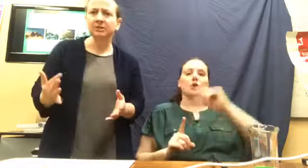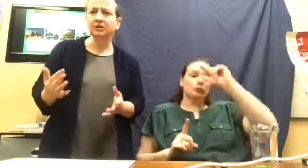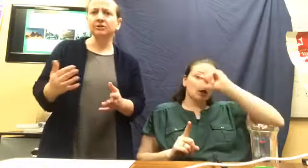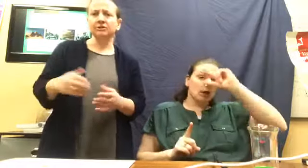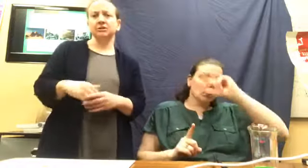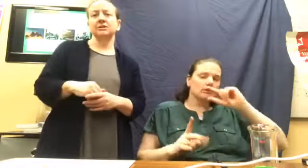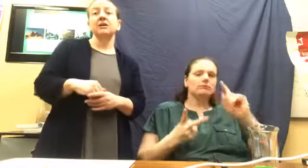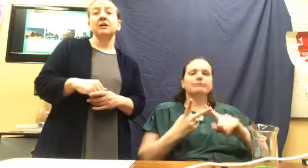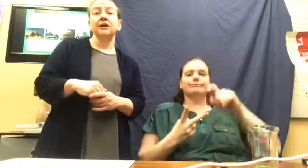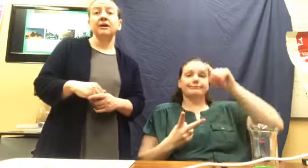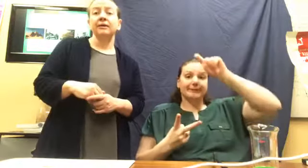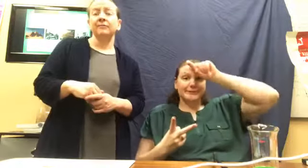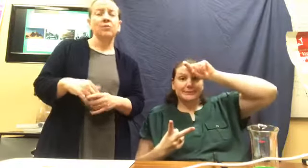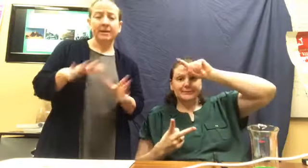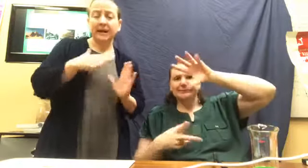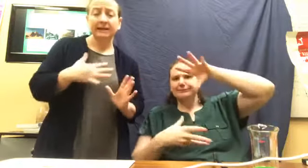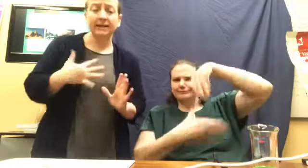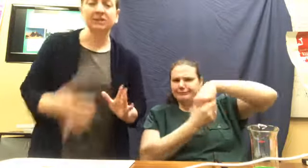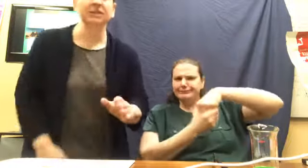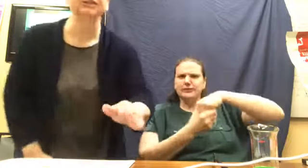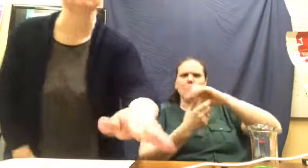cultures, um, way back ancient history.